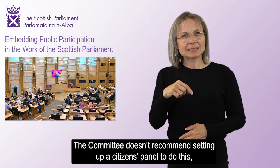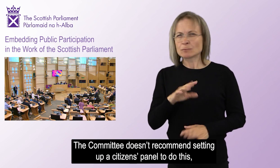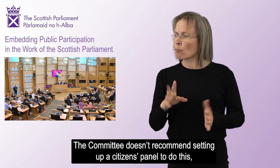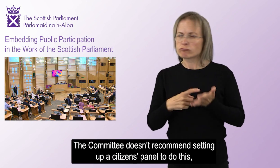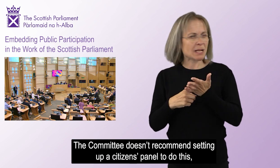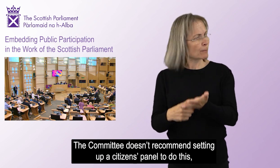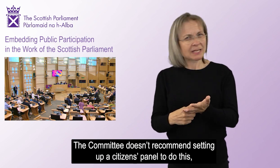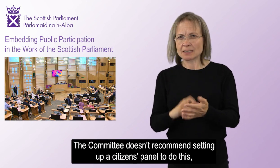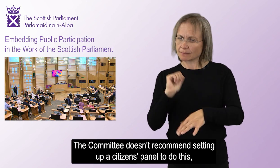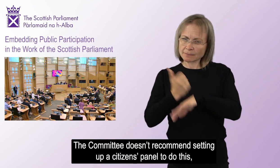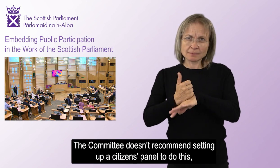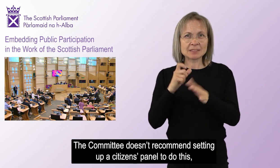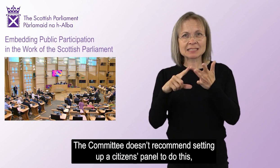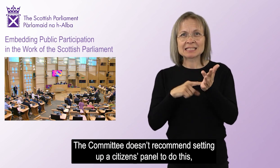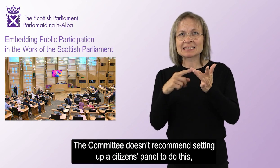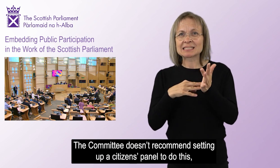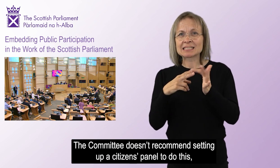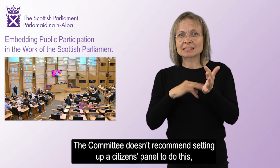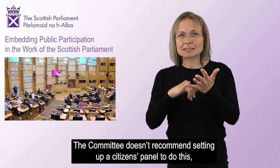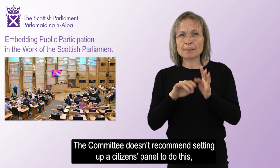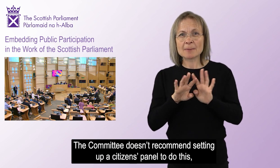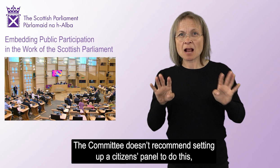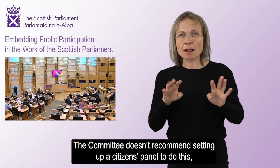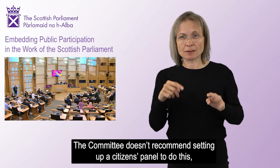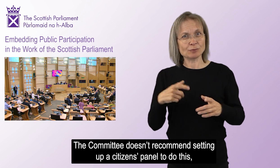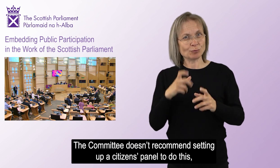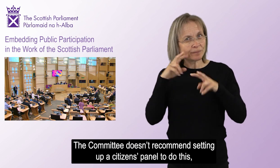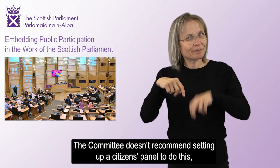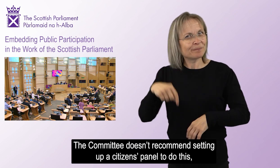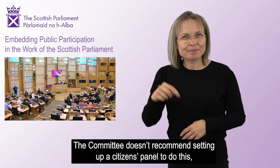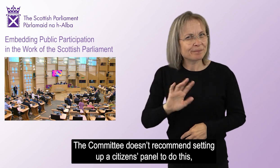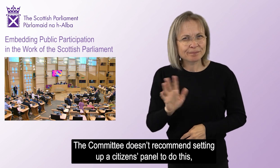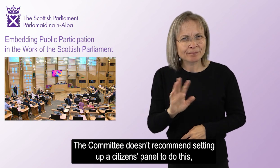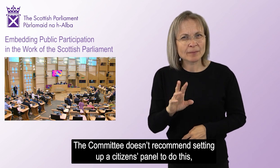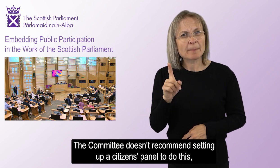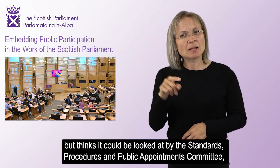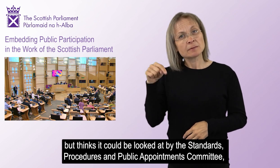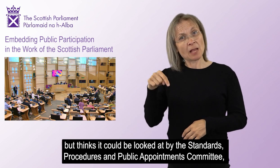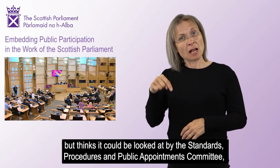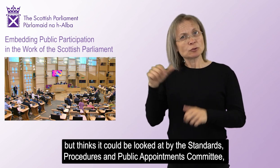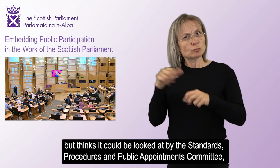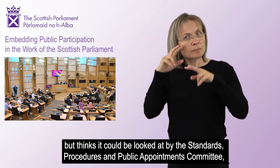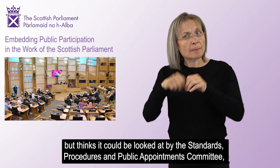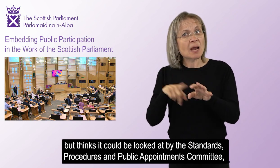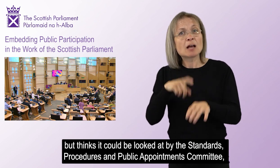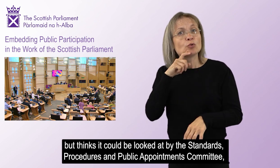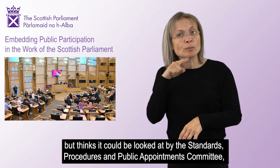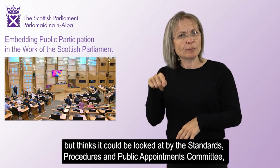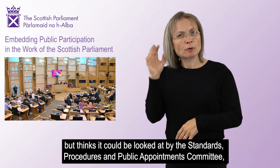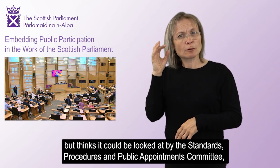The committee doesn't recommend setting up a citizens' panel to do this, but thinks it could be looked